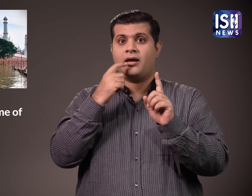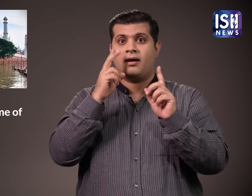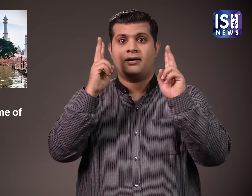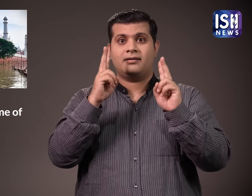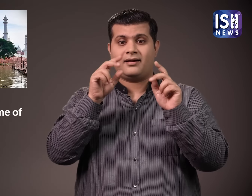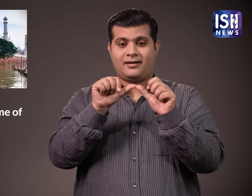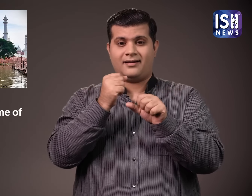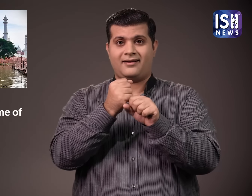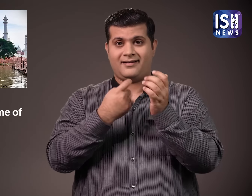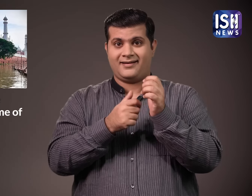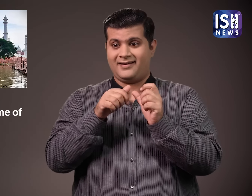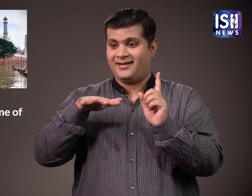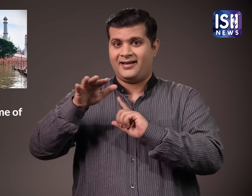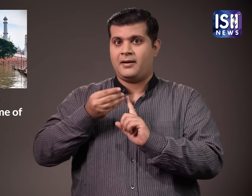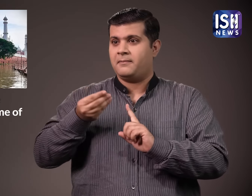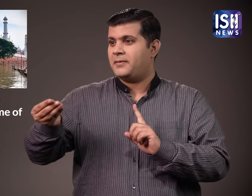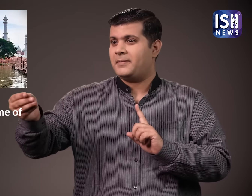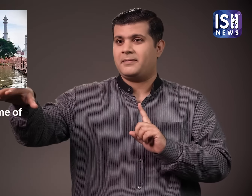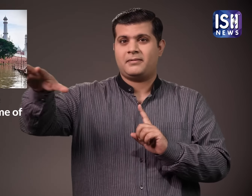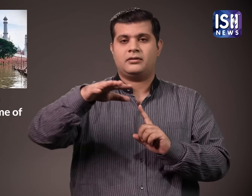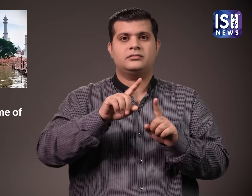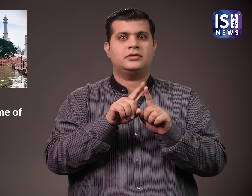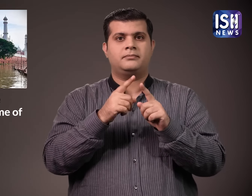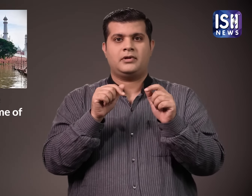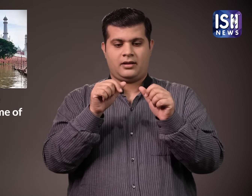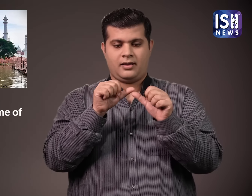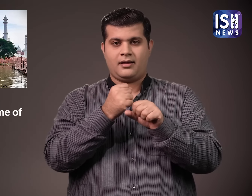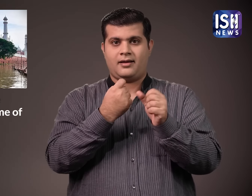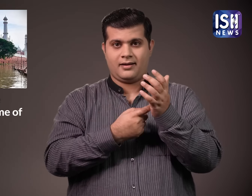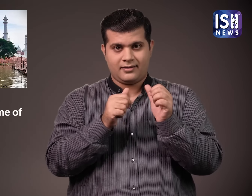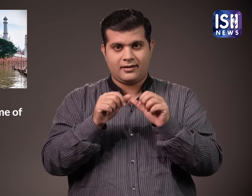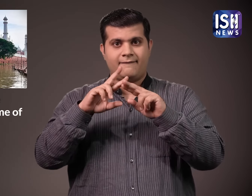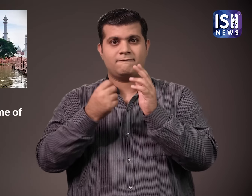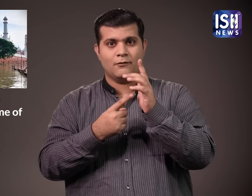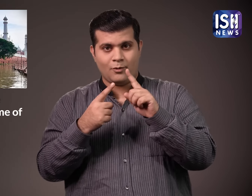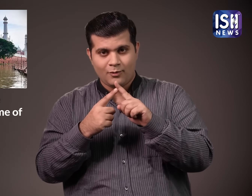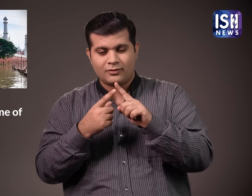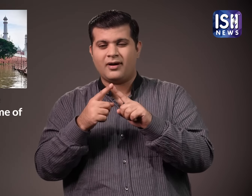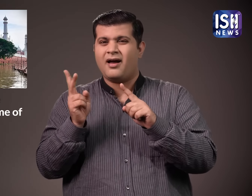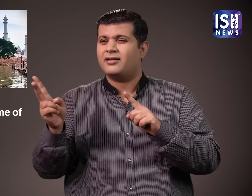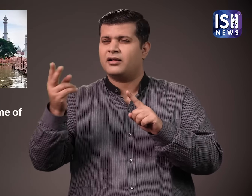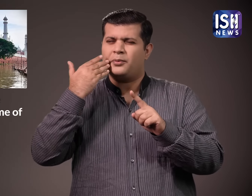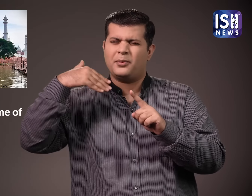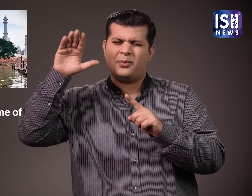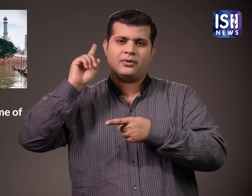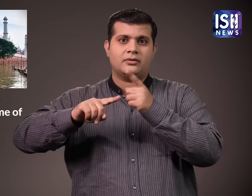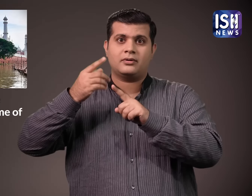like Agra Fort and other monuments like these,